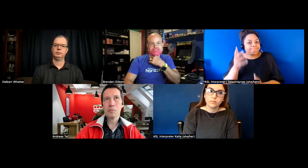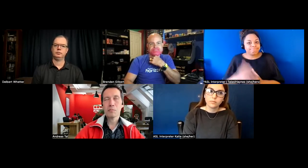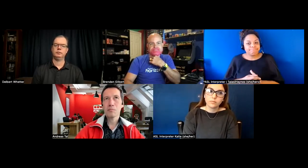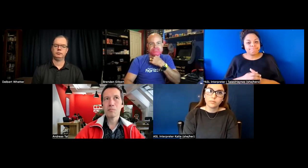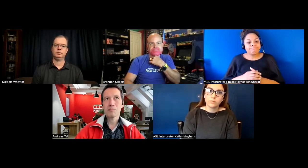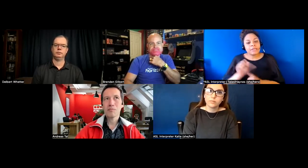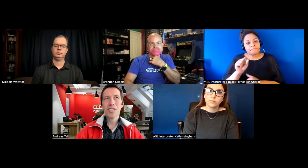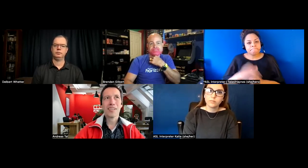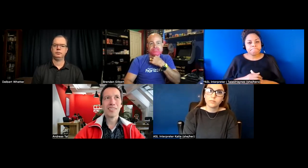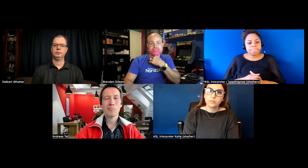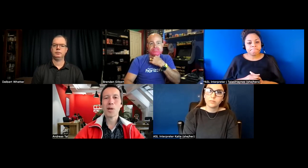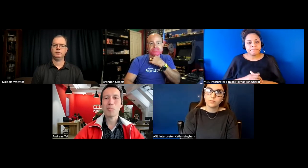tackle this problem